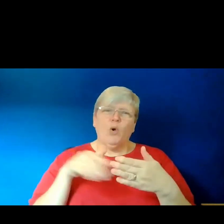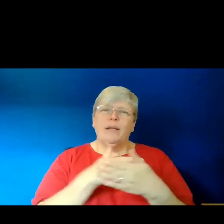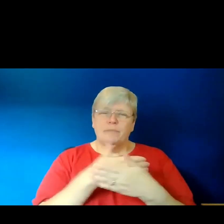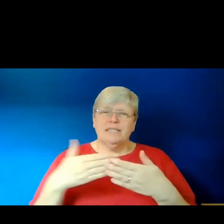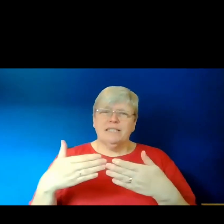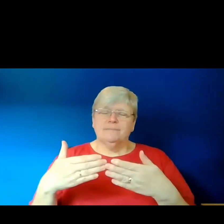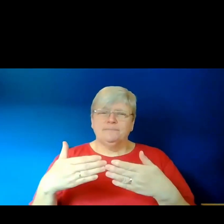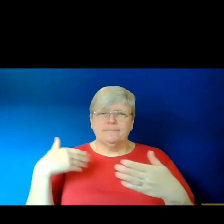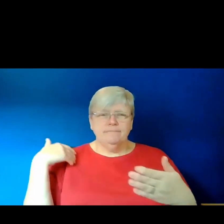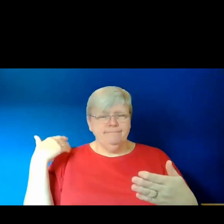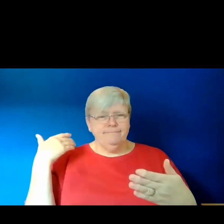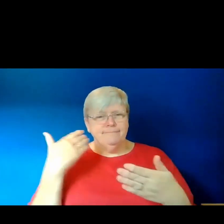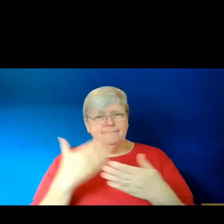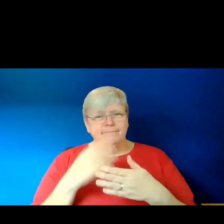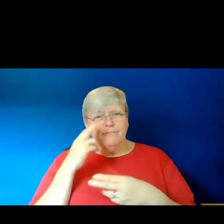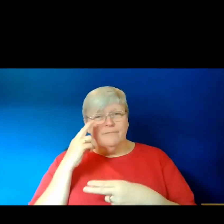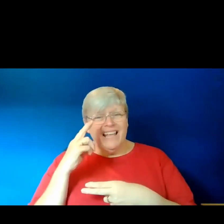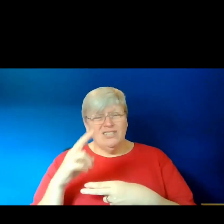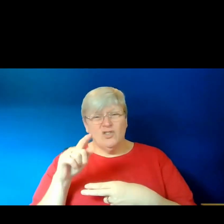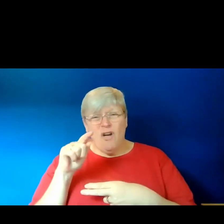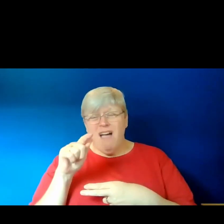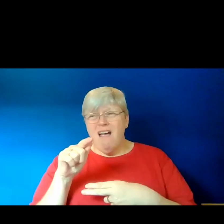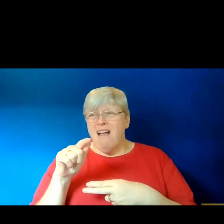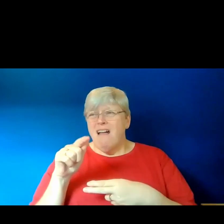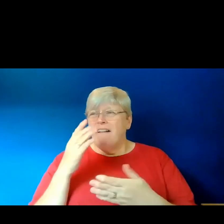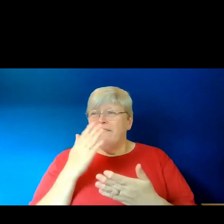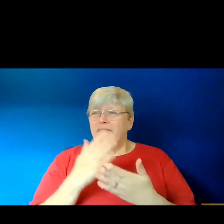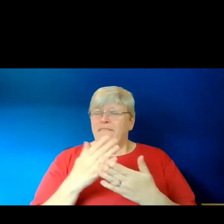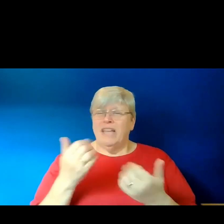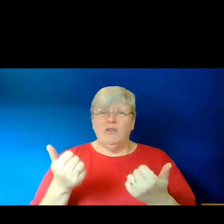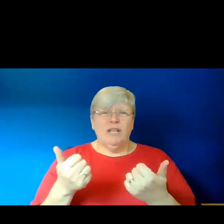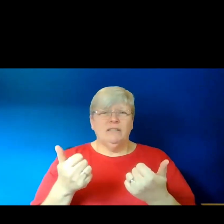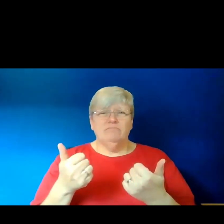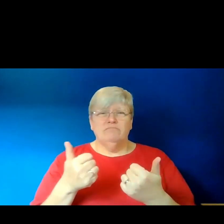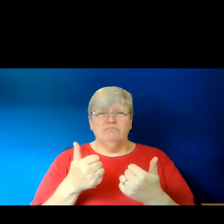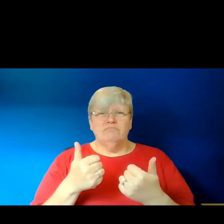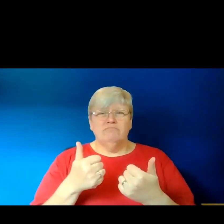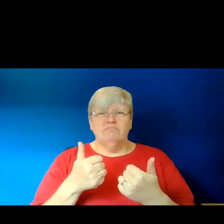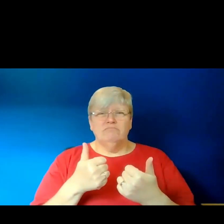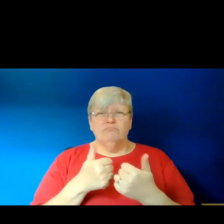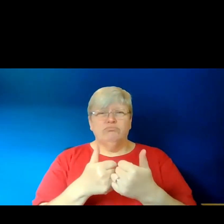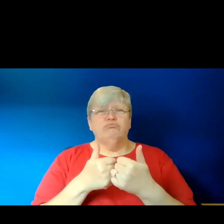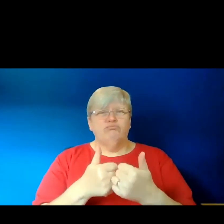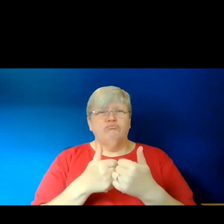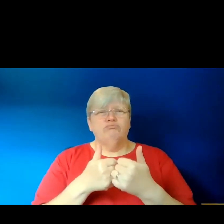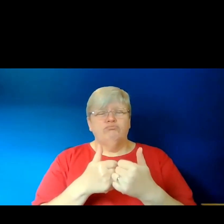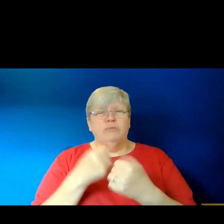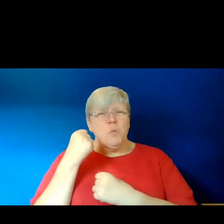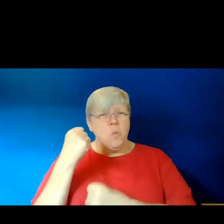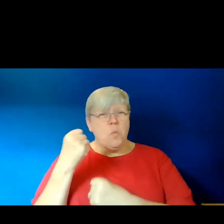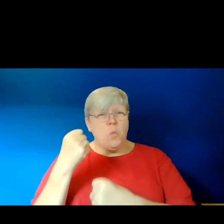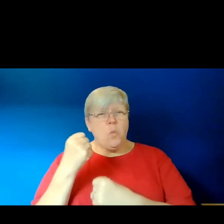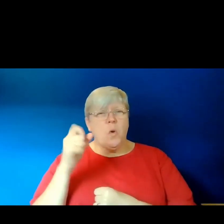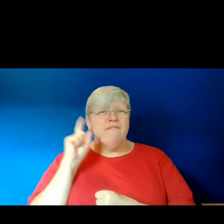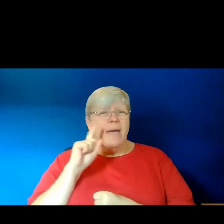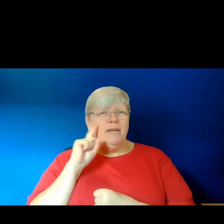since I saw her uprising as a very sort of proto-feminist movement, I thought